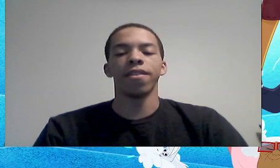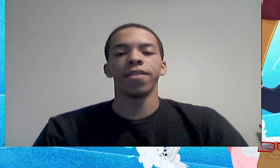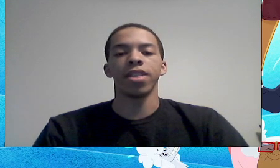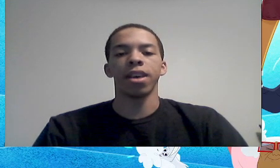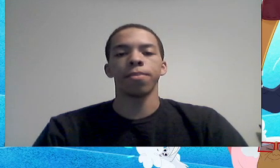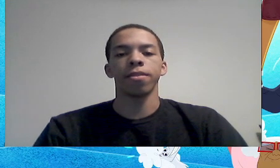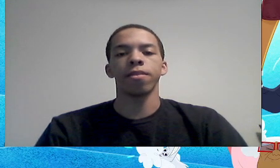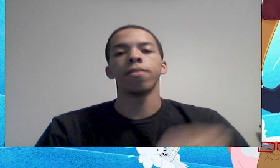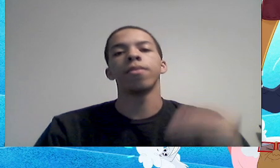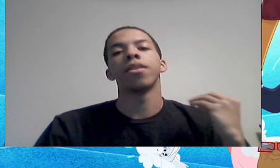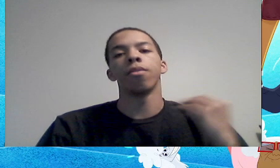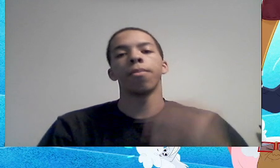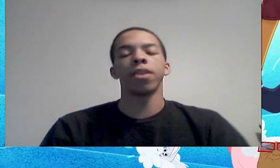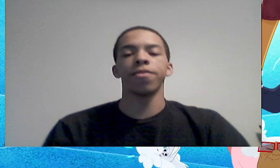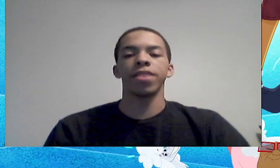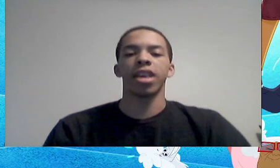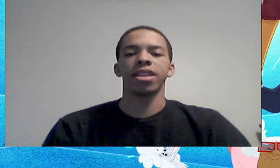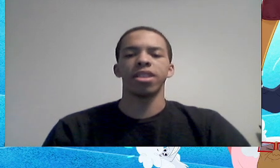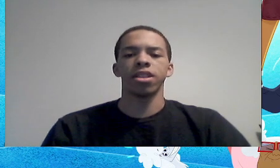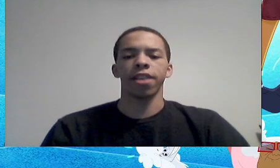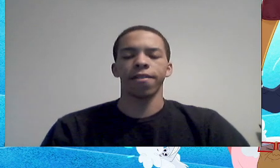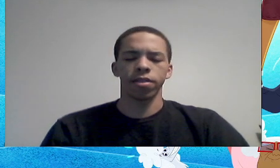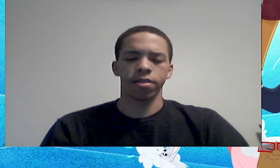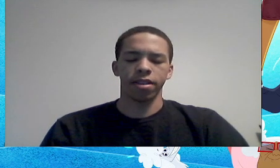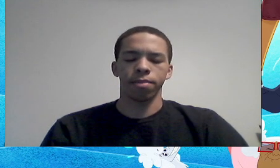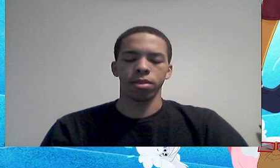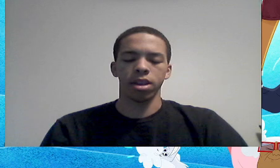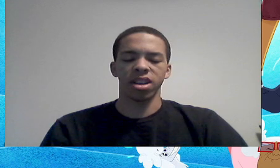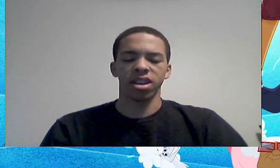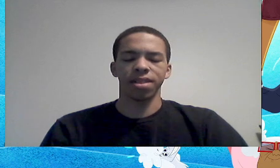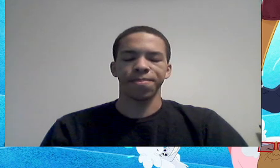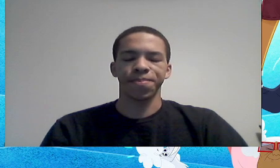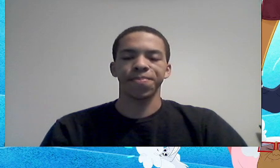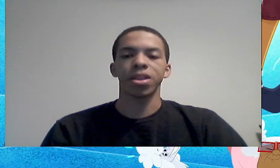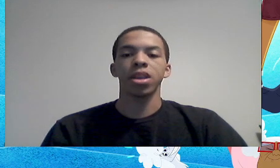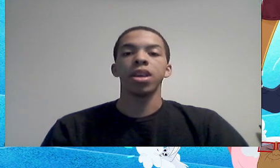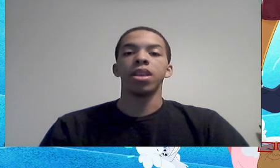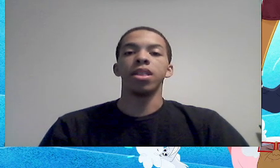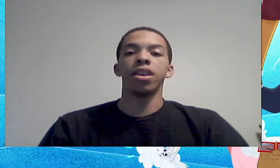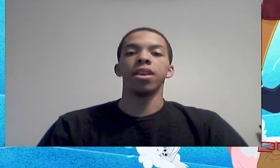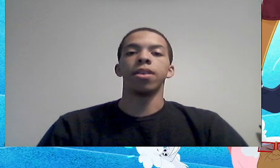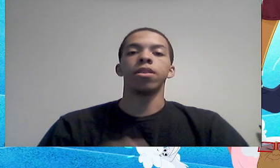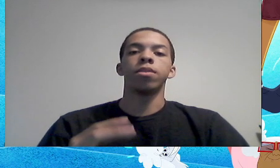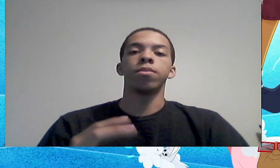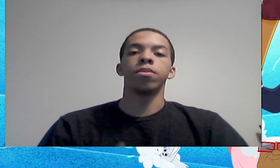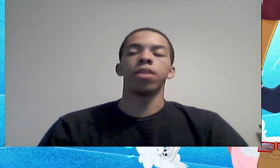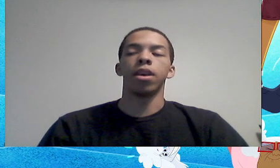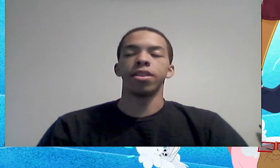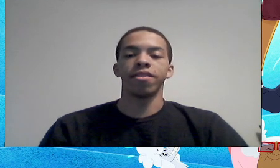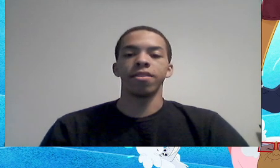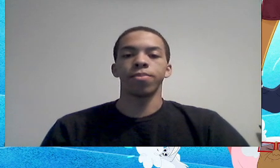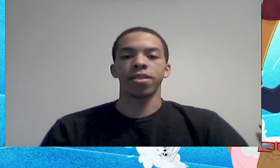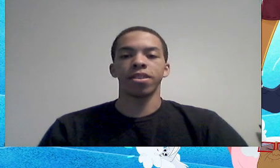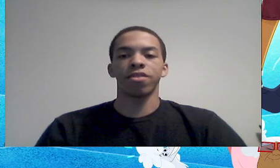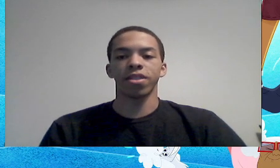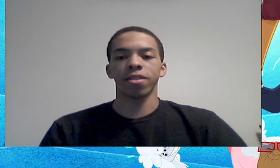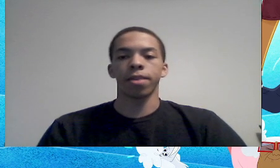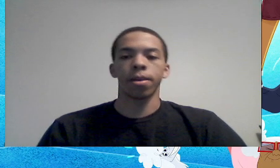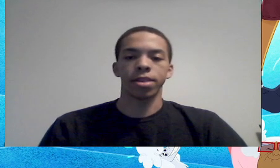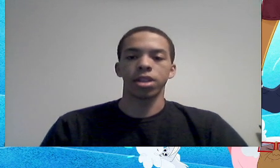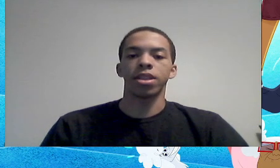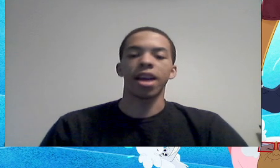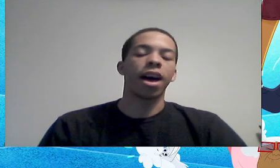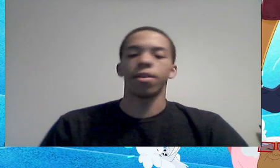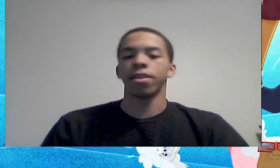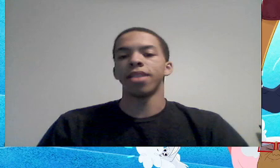of the episode. There were parts of it that I did like, for example, the, uh, the, uh, Disney Princess dress